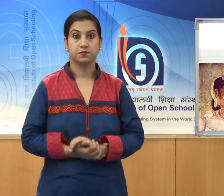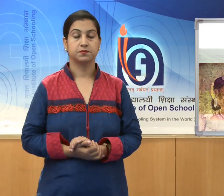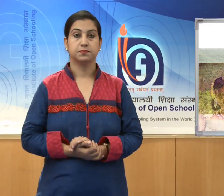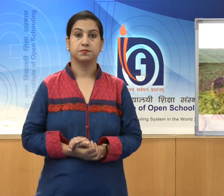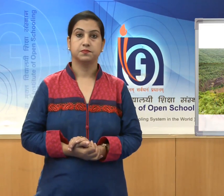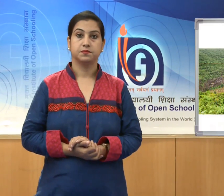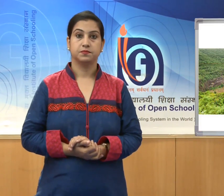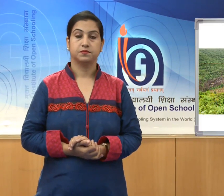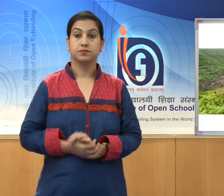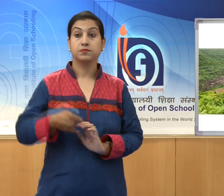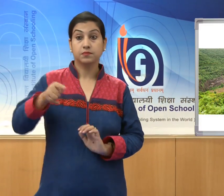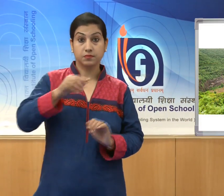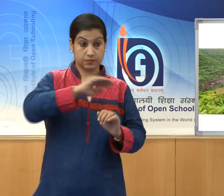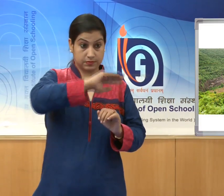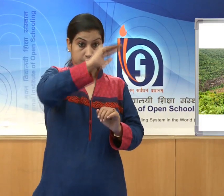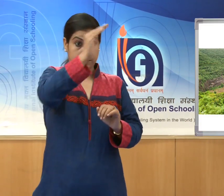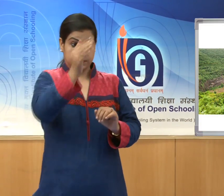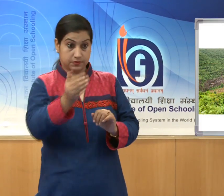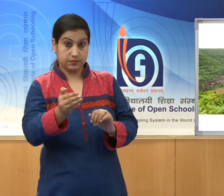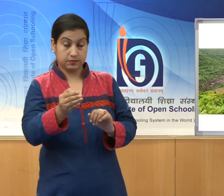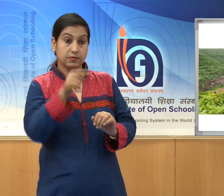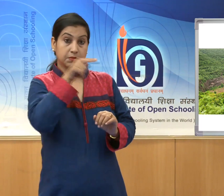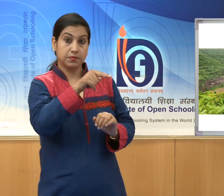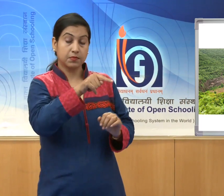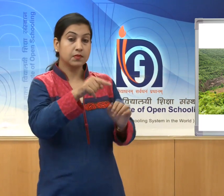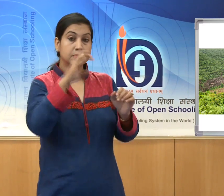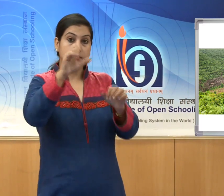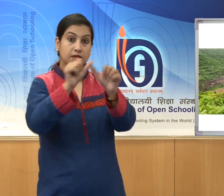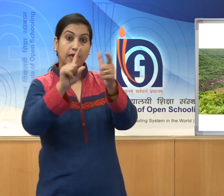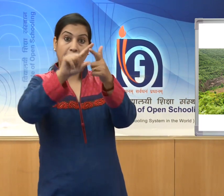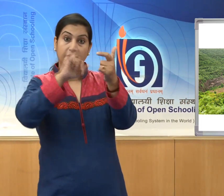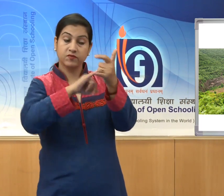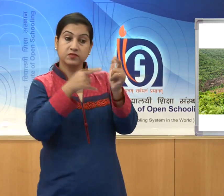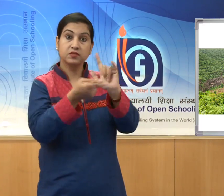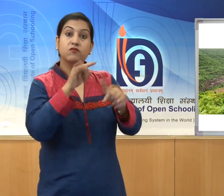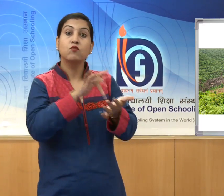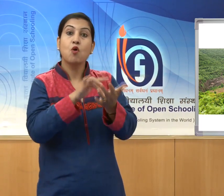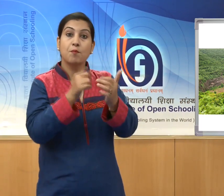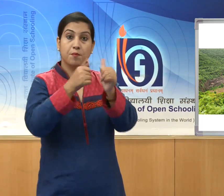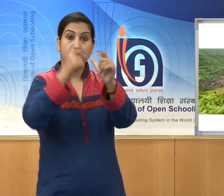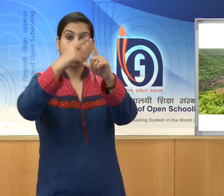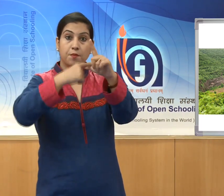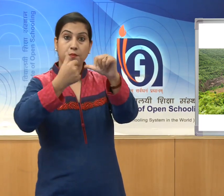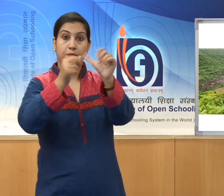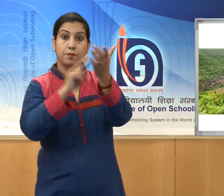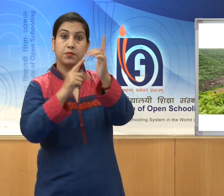The caves of Ajanta are situated near